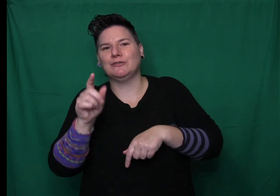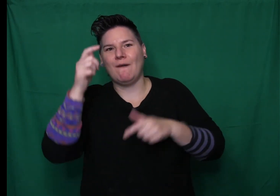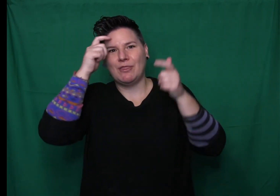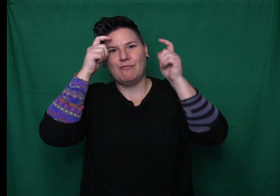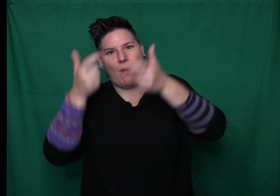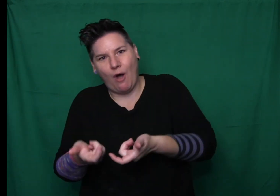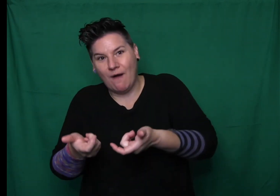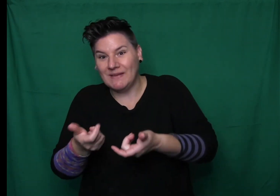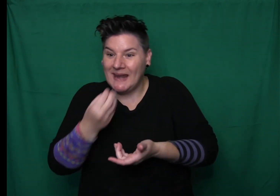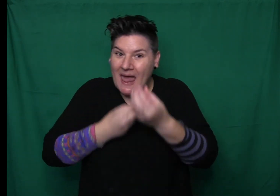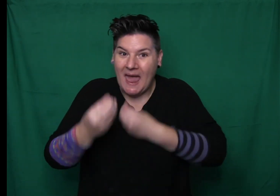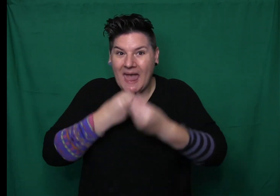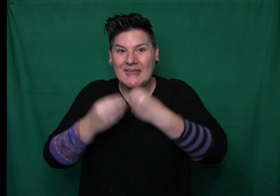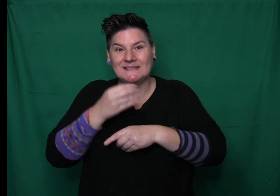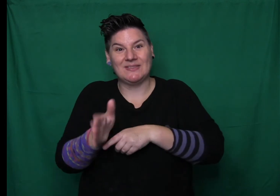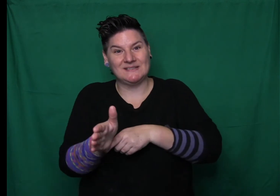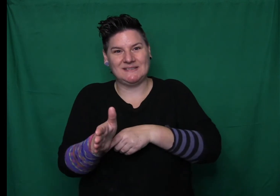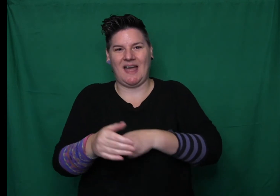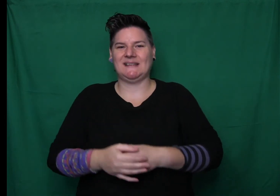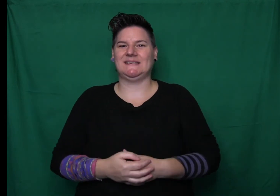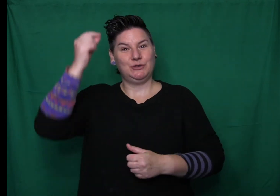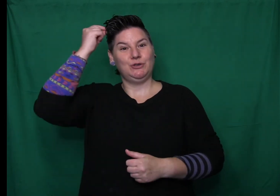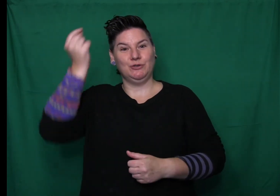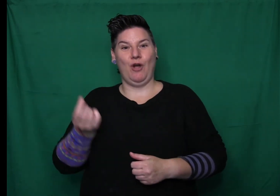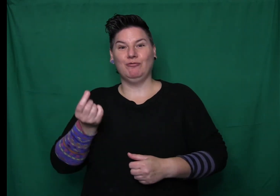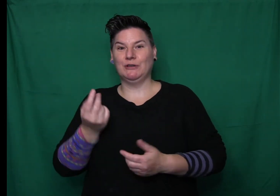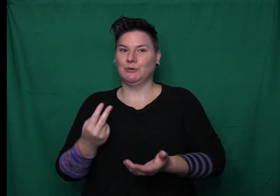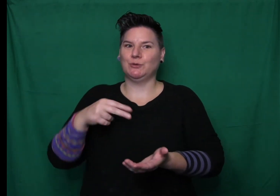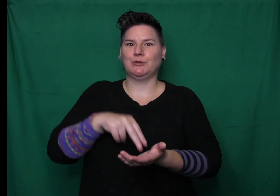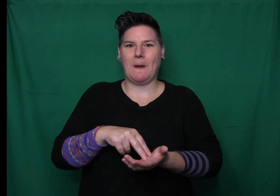beautiful play, Dory, said the big witch. I feel much better now.